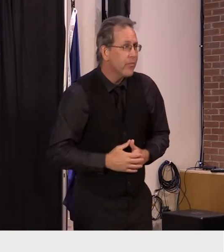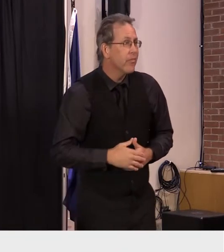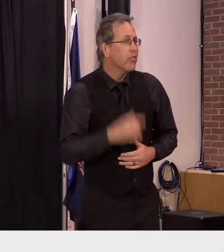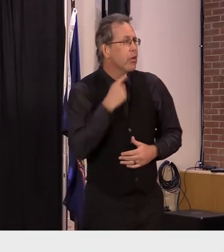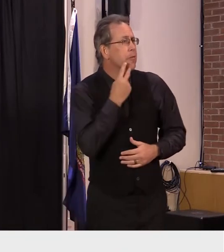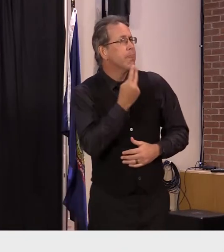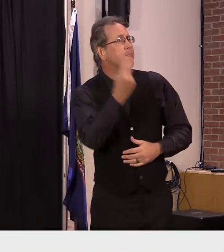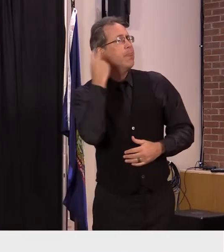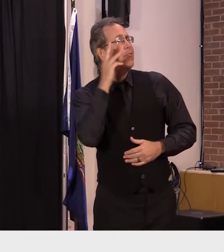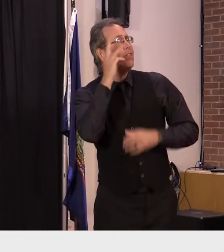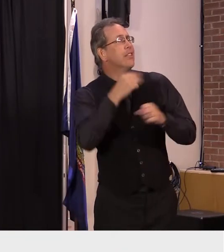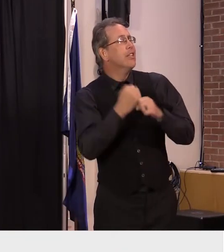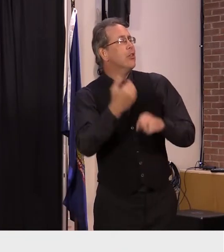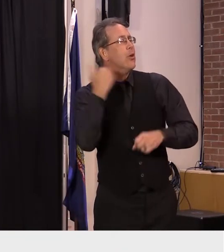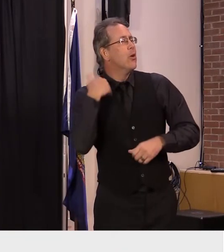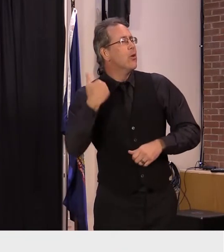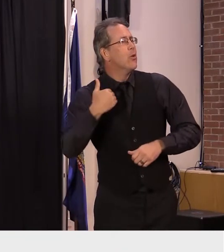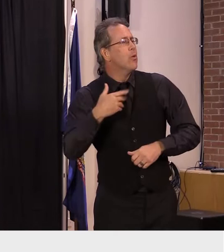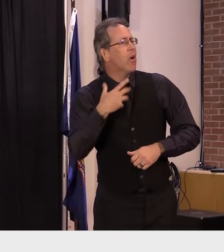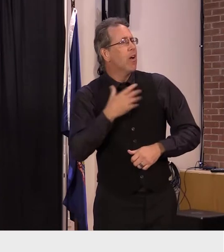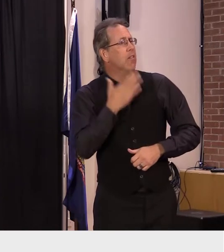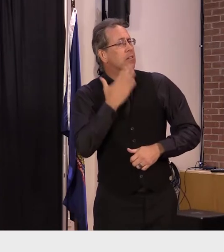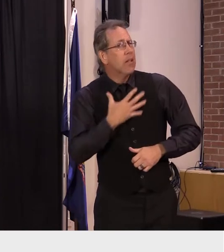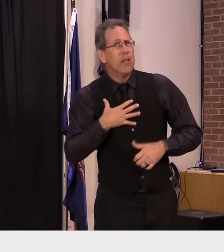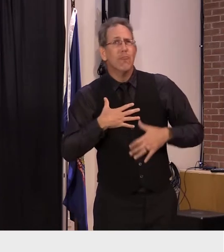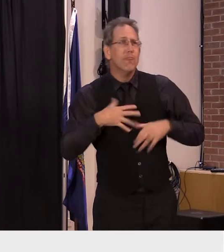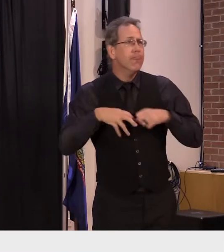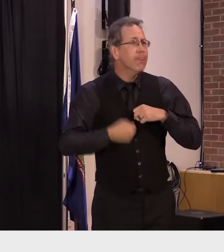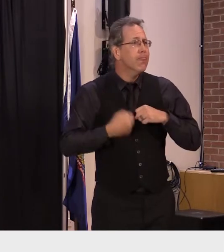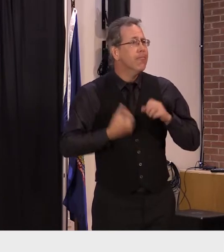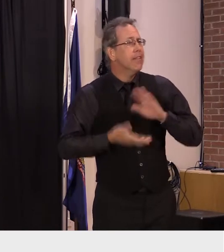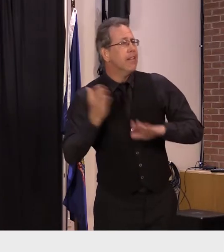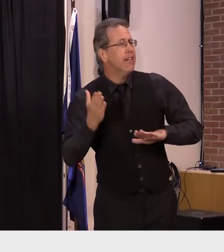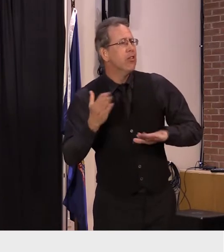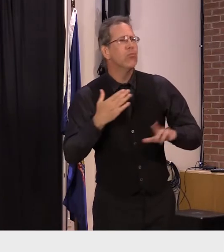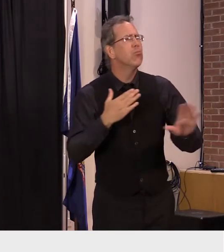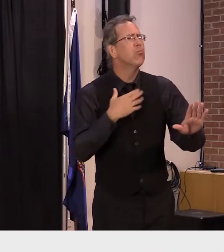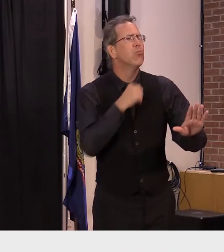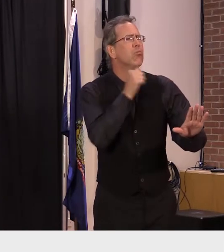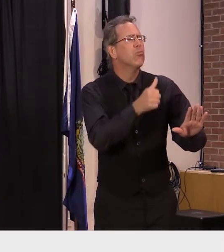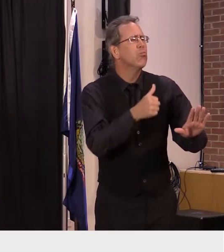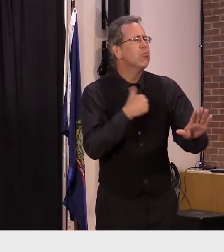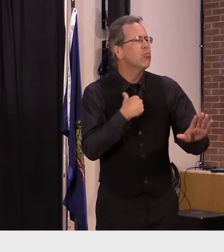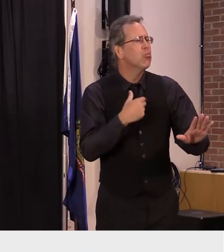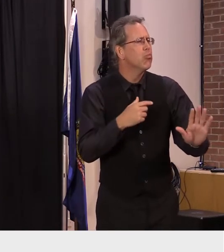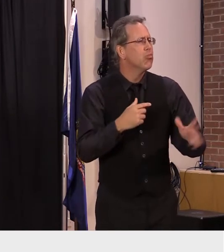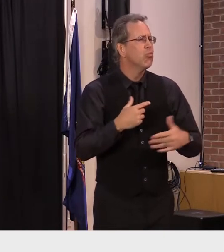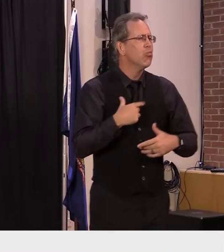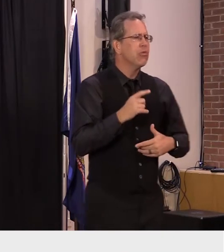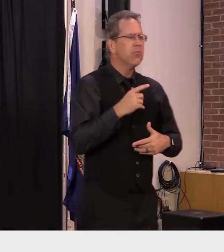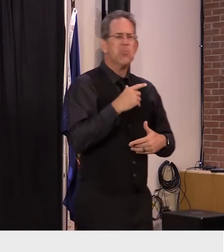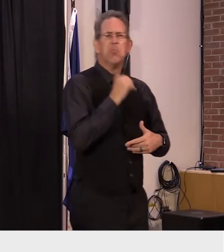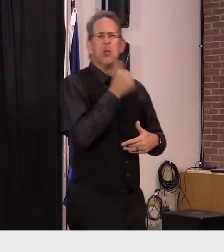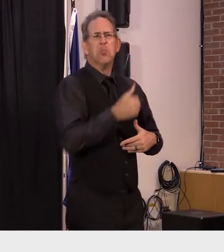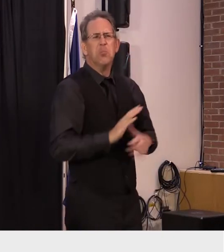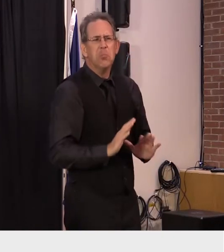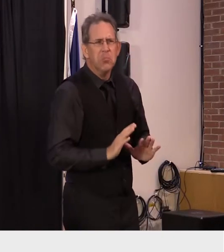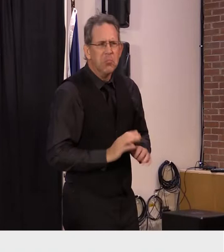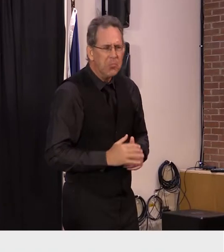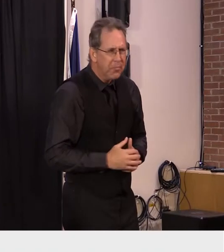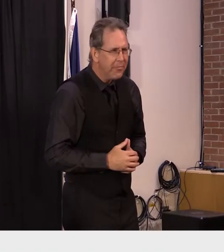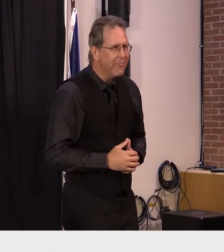a little melancholy leaving state government i probably would have uh had a more skeptical answer but it really has been